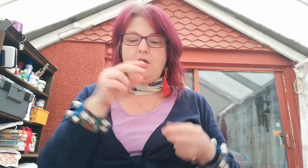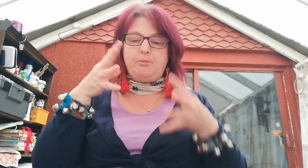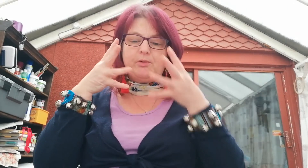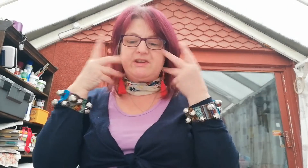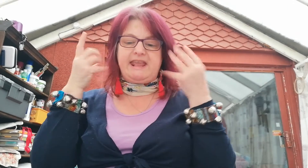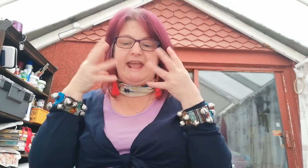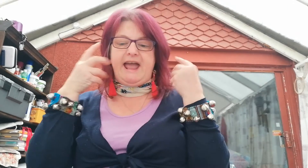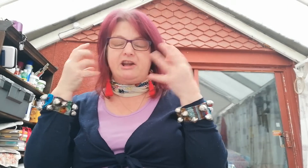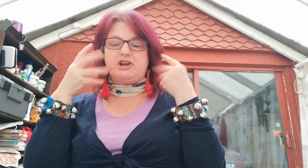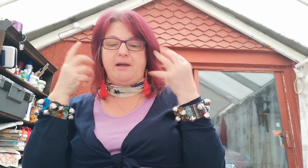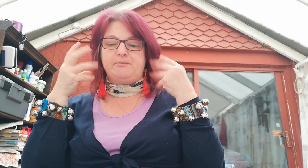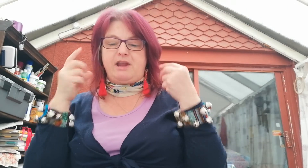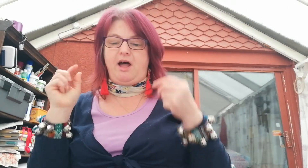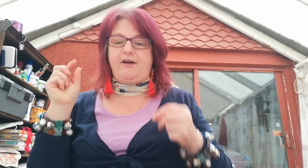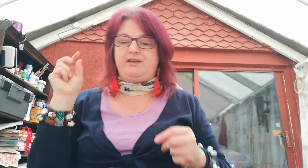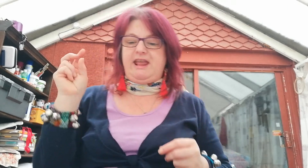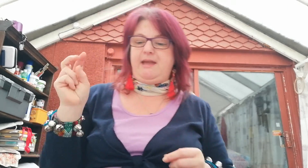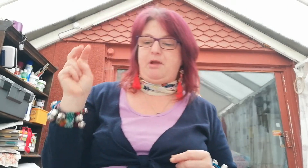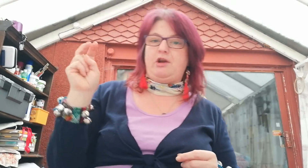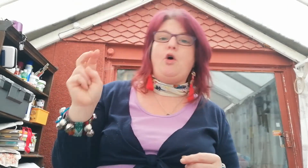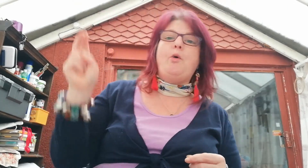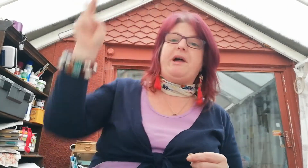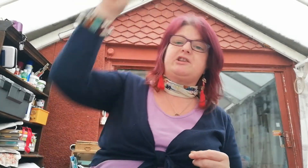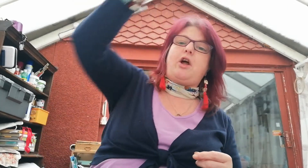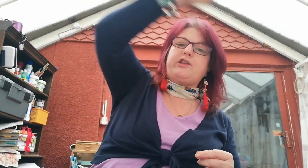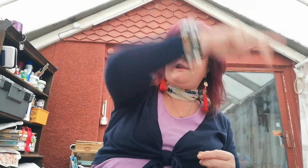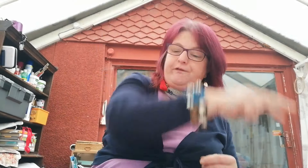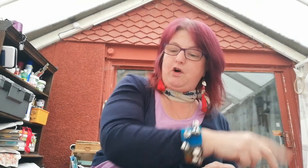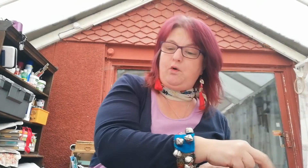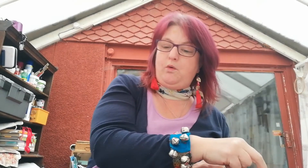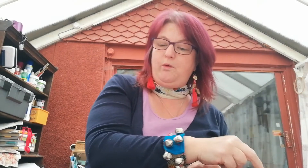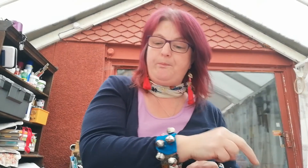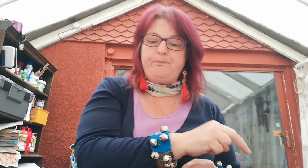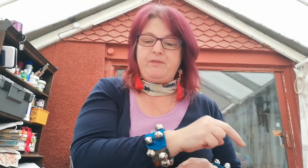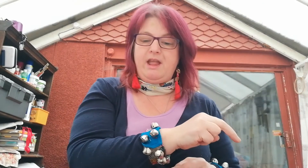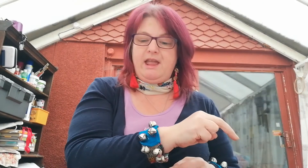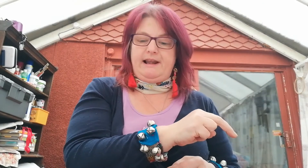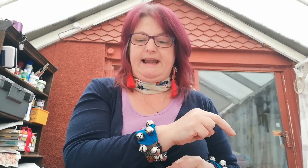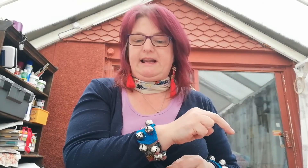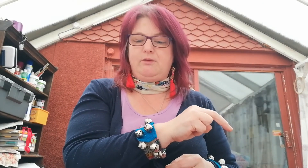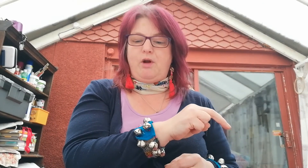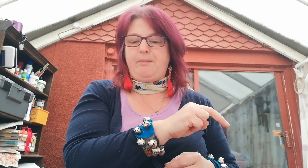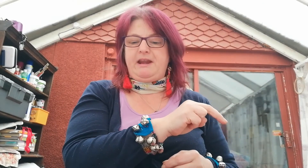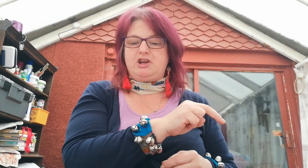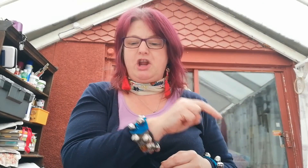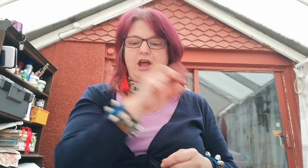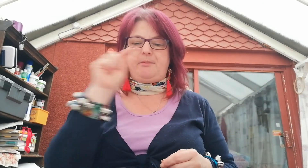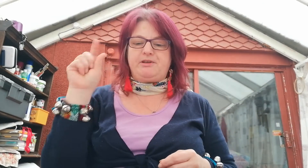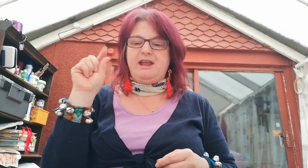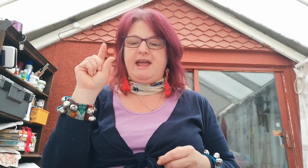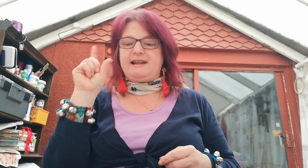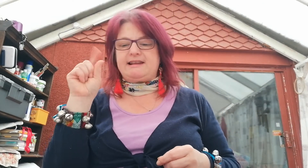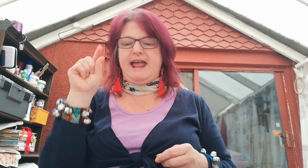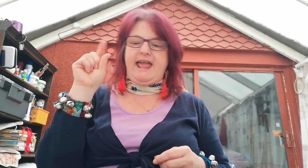Pussycat jumped upon a him and almost got a fall. Little Robin chirped and sang,